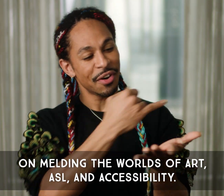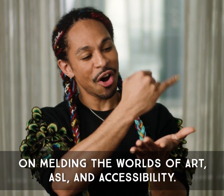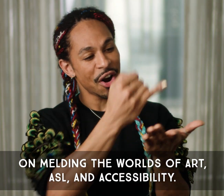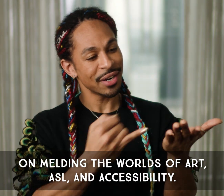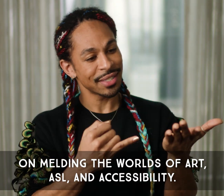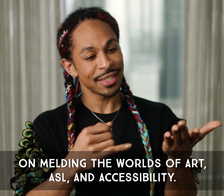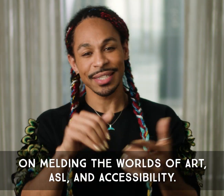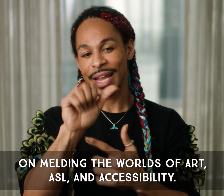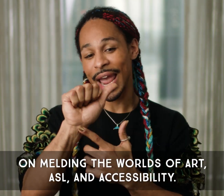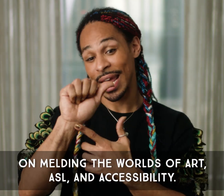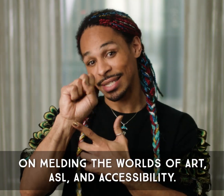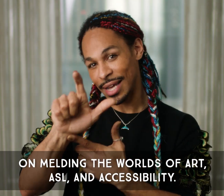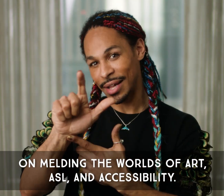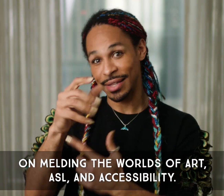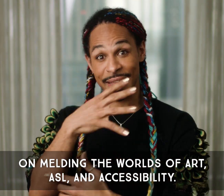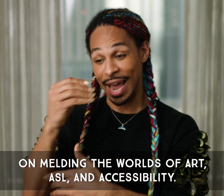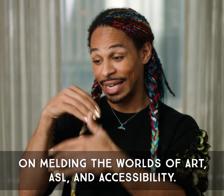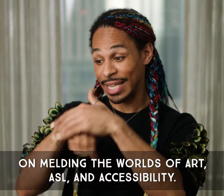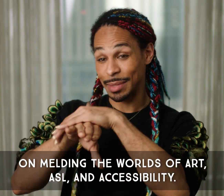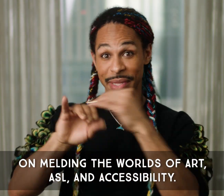art, ASL, and accessibility.